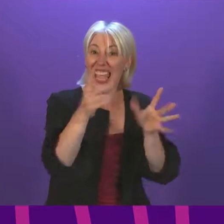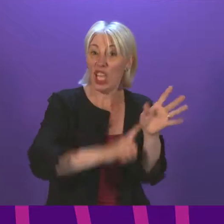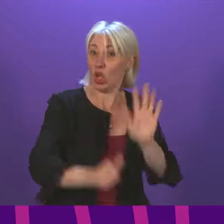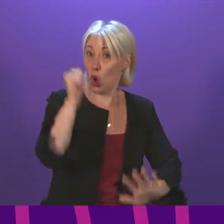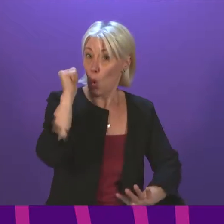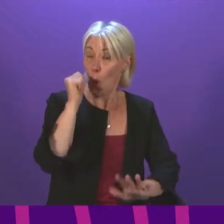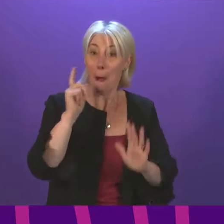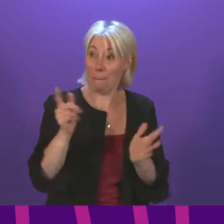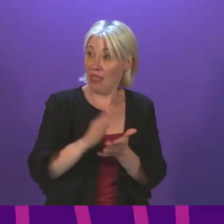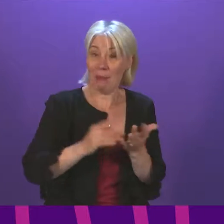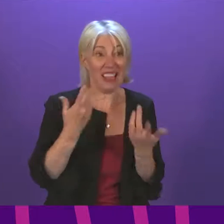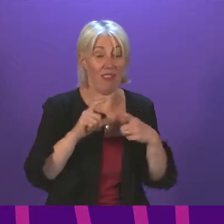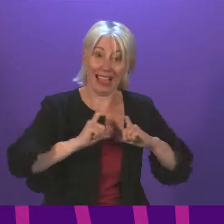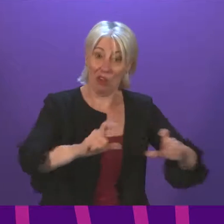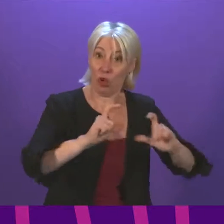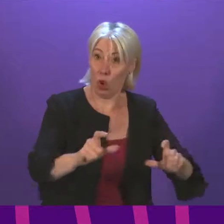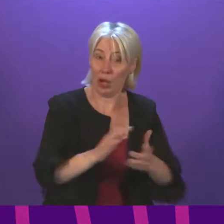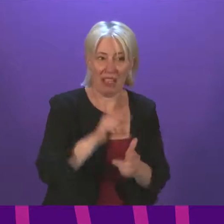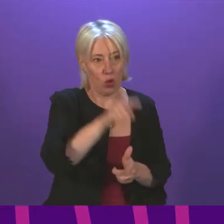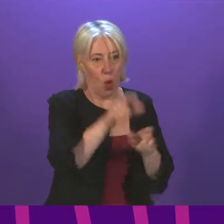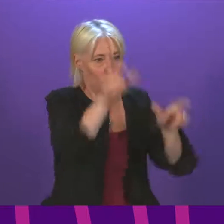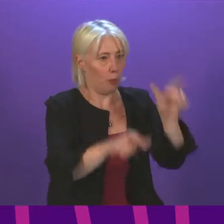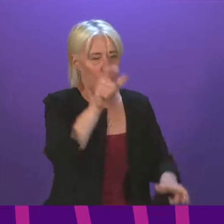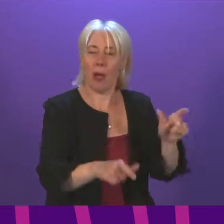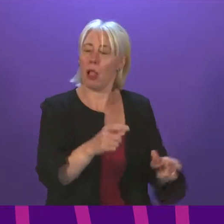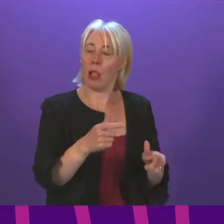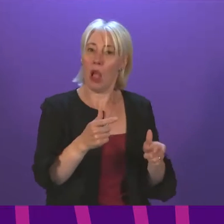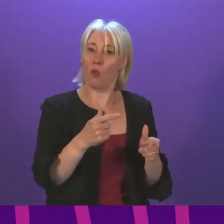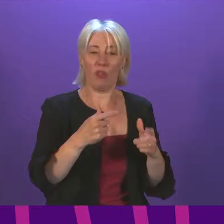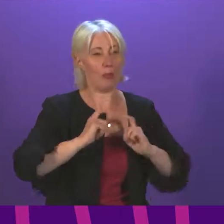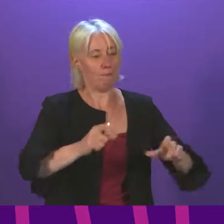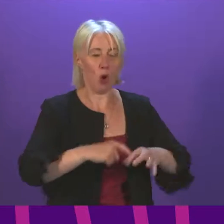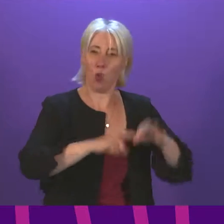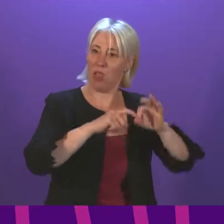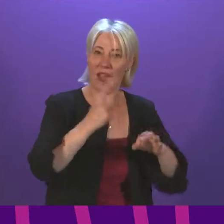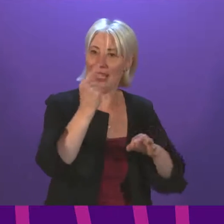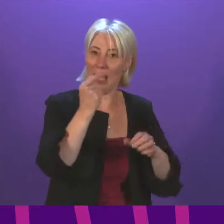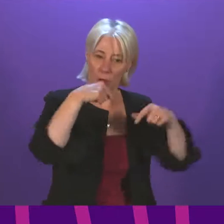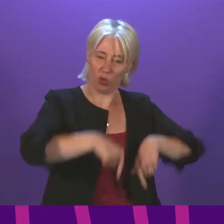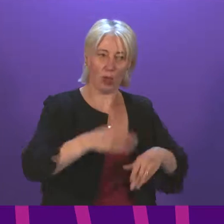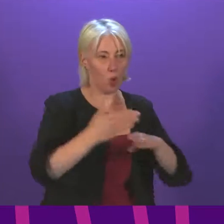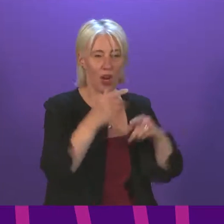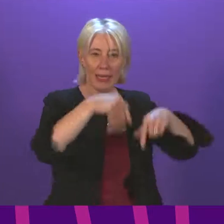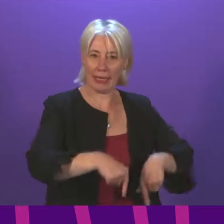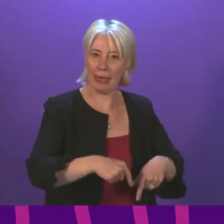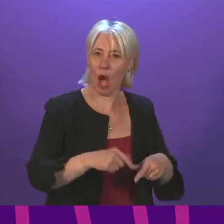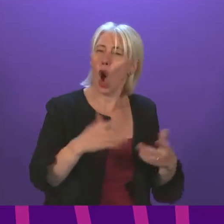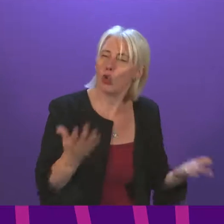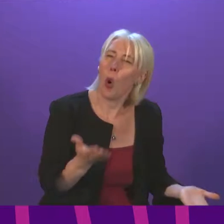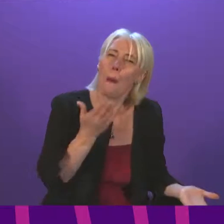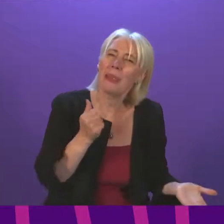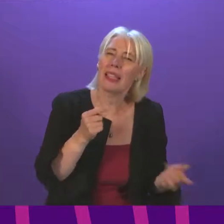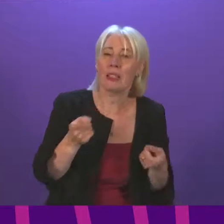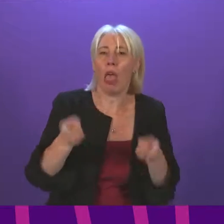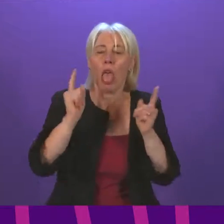and be able to work now in the NHS. Warnings were given at that time. So, will the Cabinet Secretary stop hiding